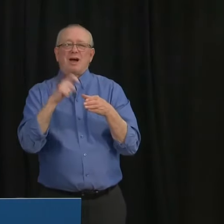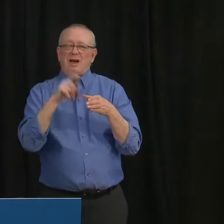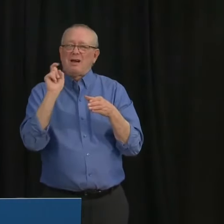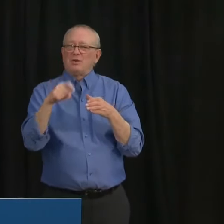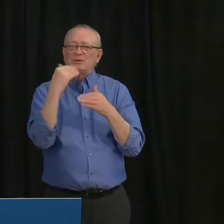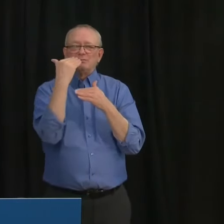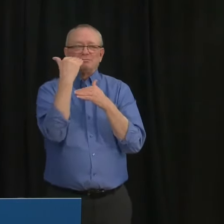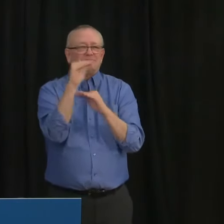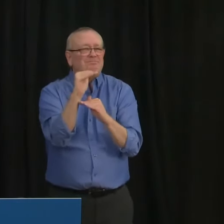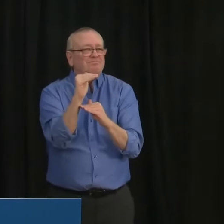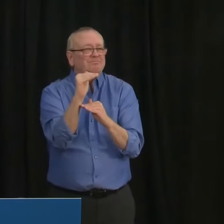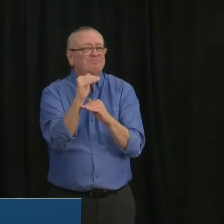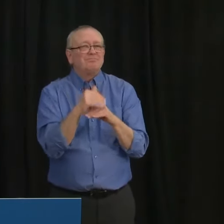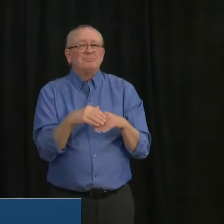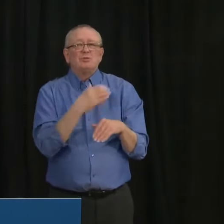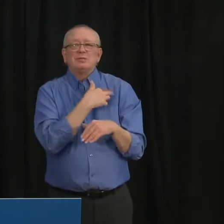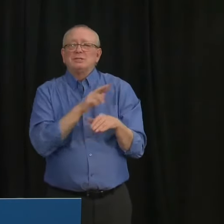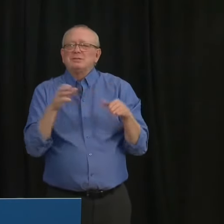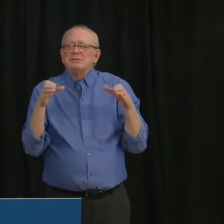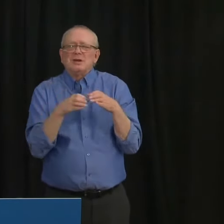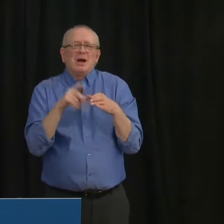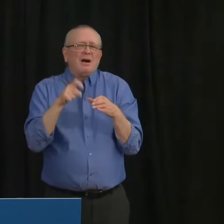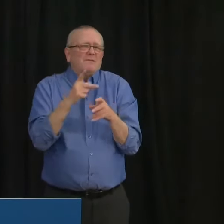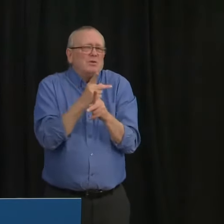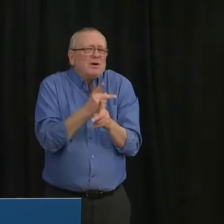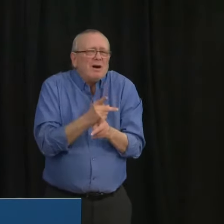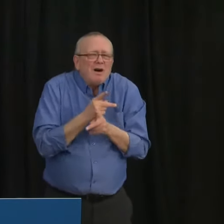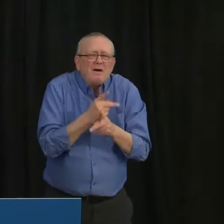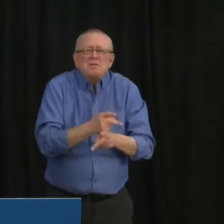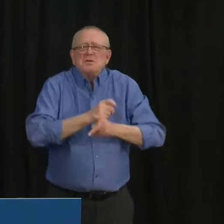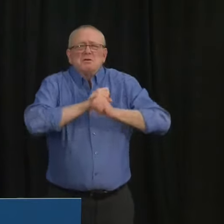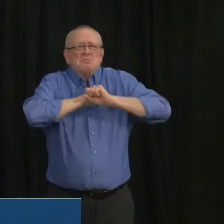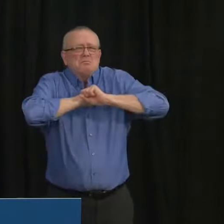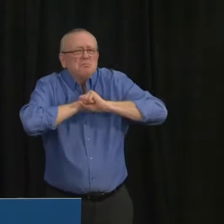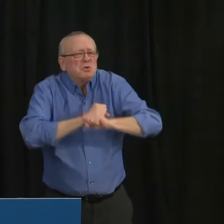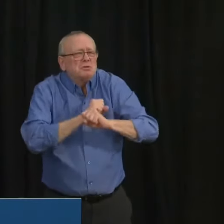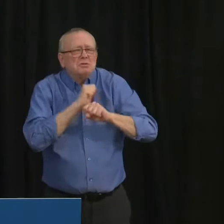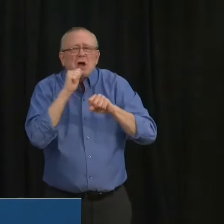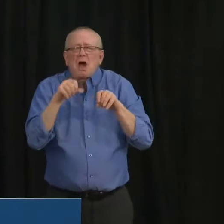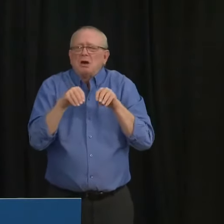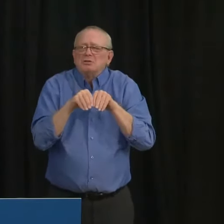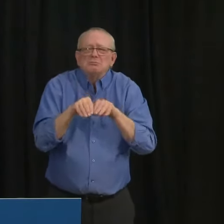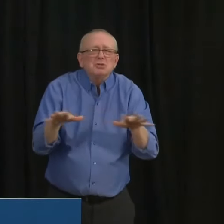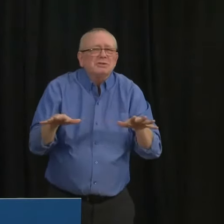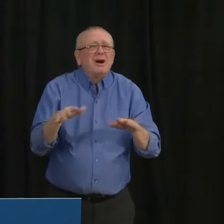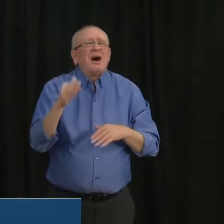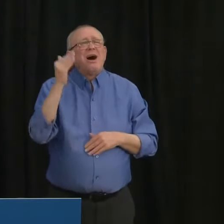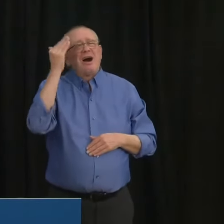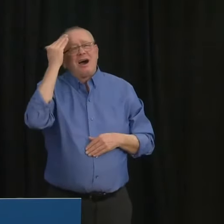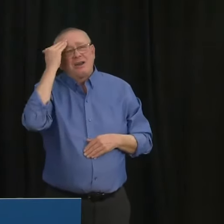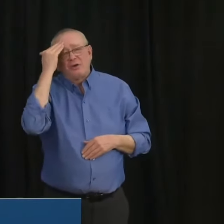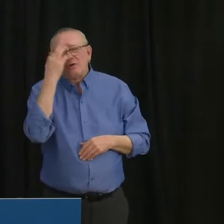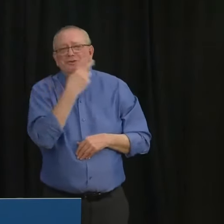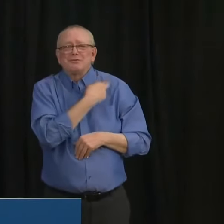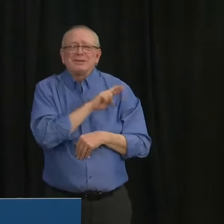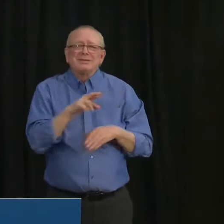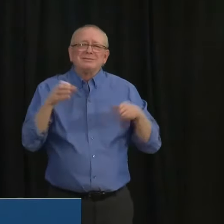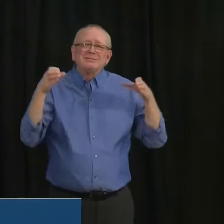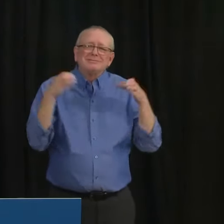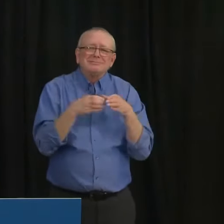these settings are an important part of many people's lives, including their emotional, mental and spiritual health.